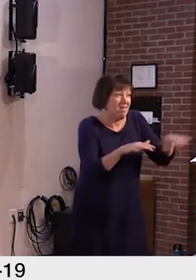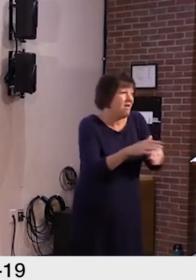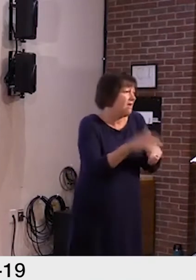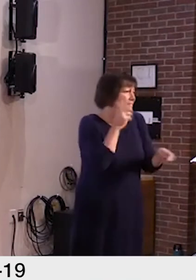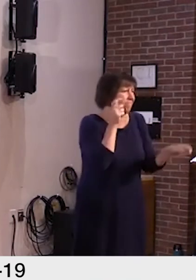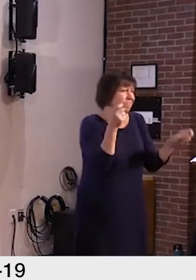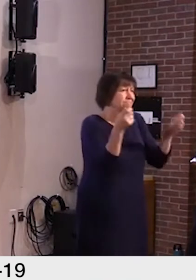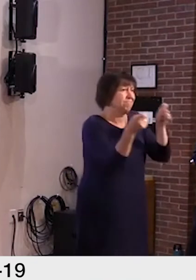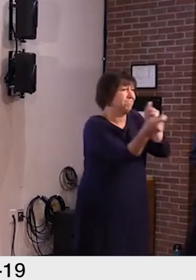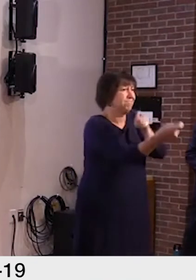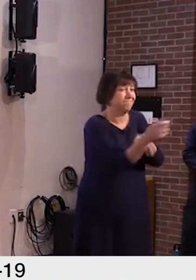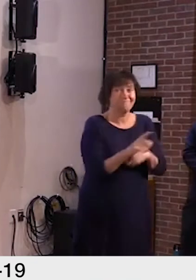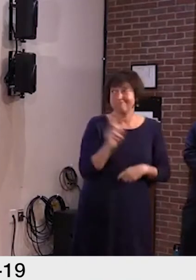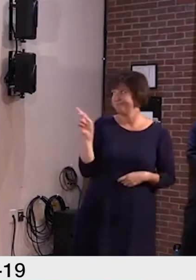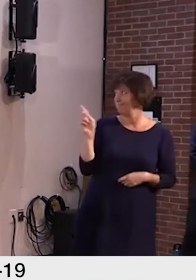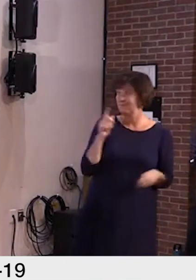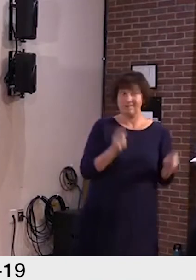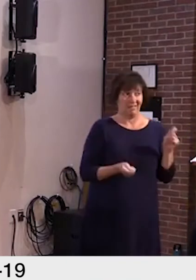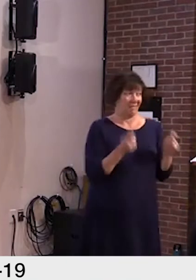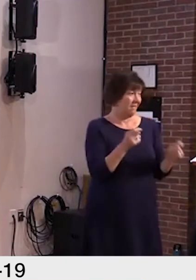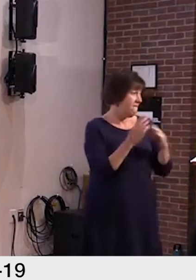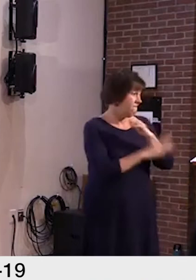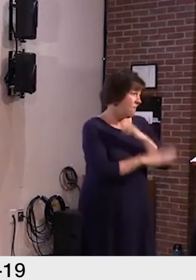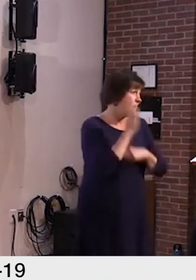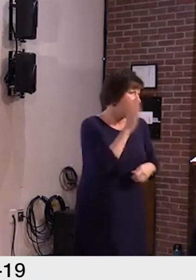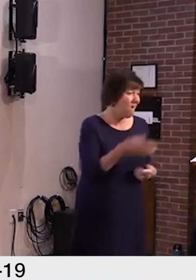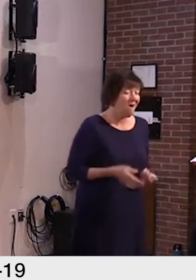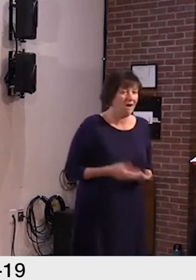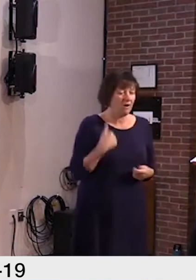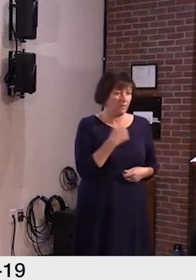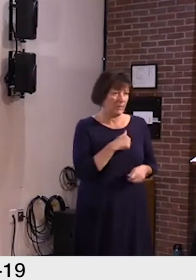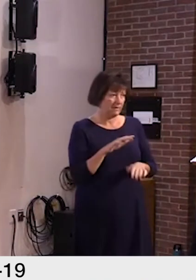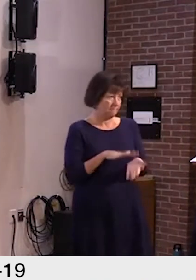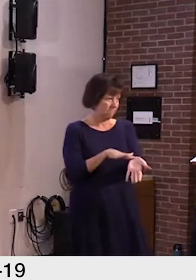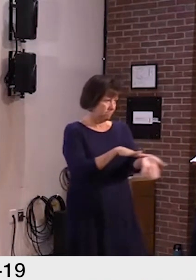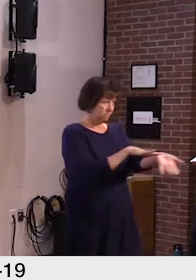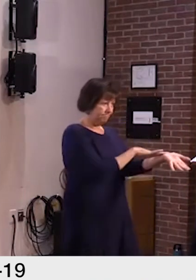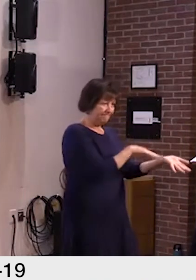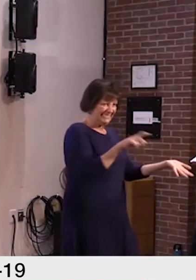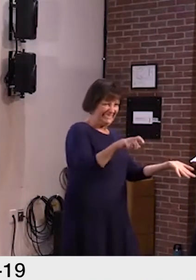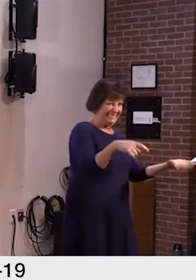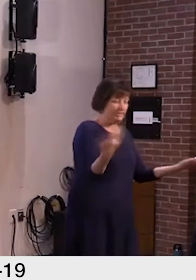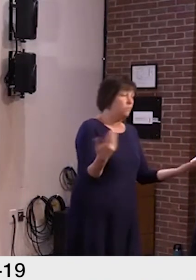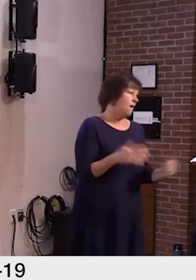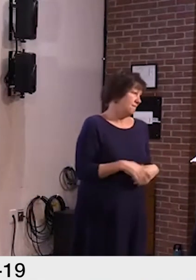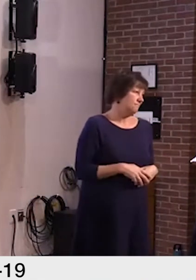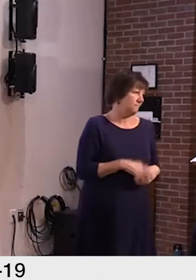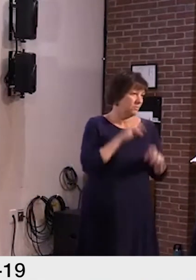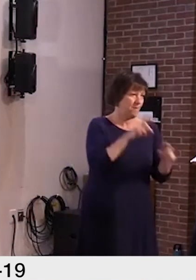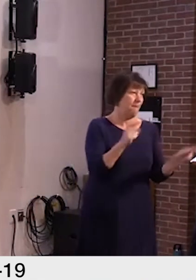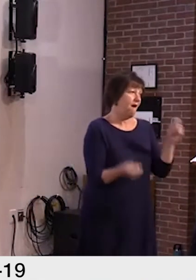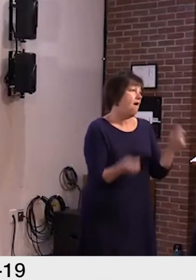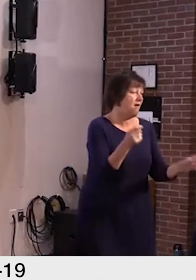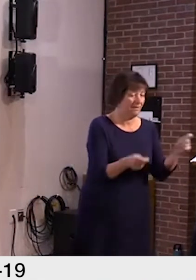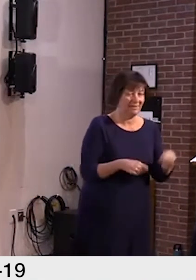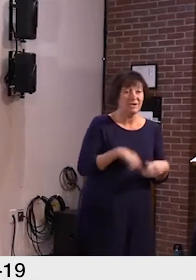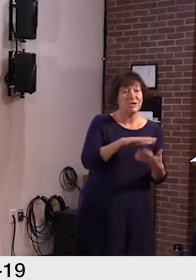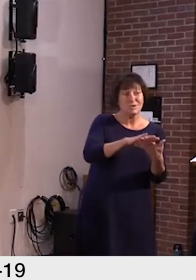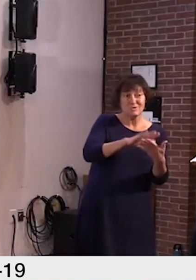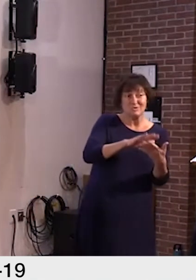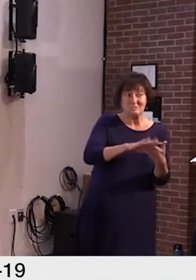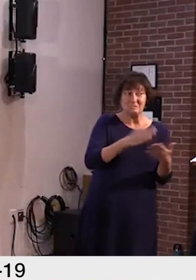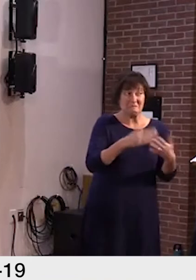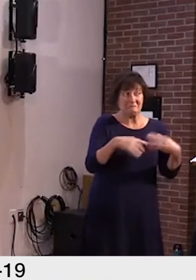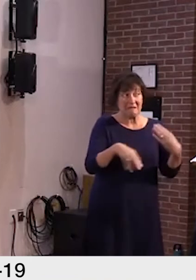through the fall. We'll continue to track the child care needs of families and respond as best we can. As schools transition to additional in